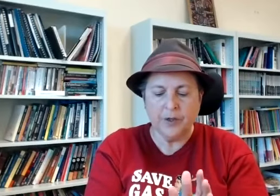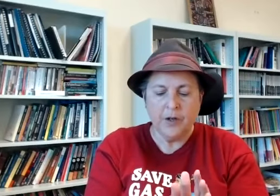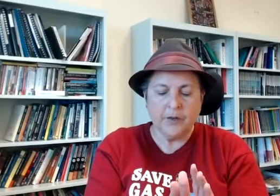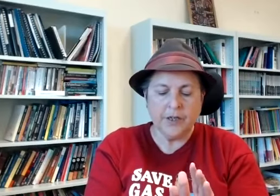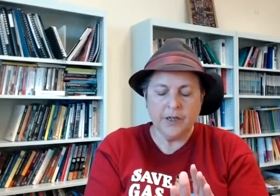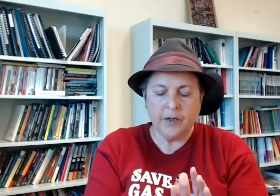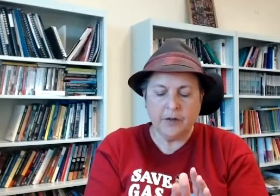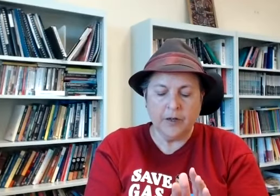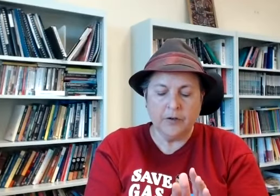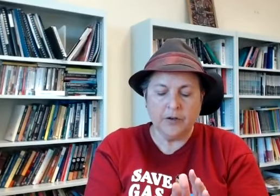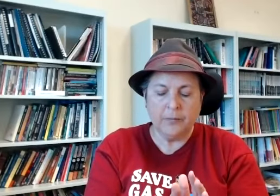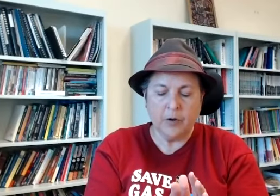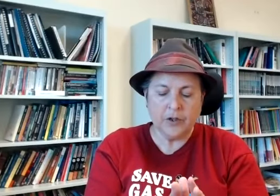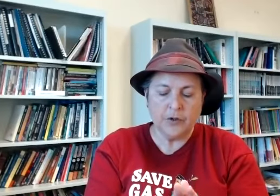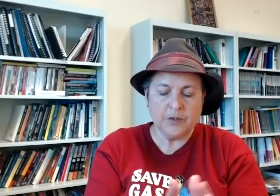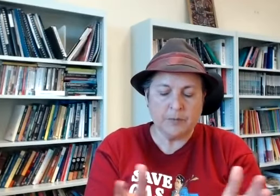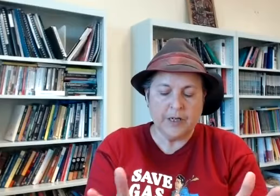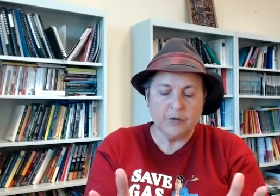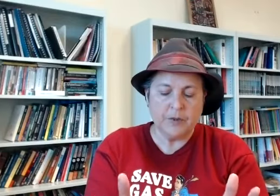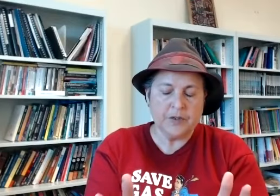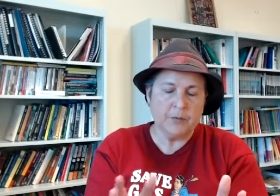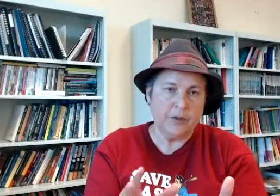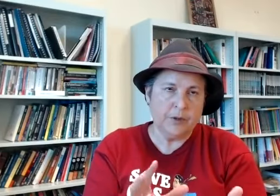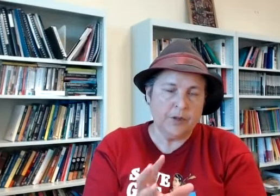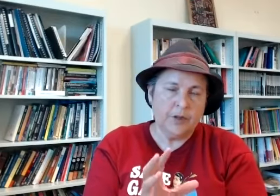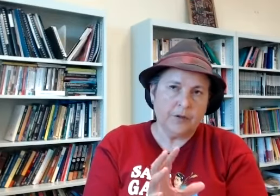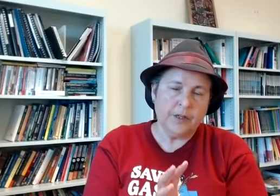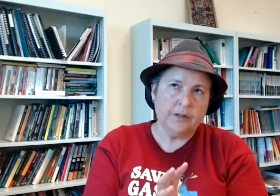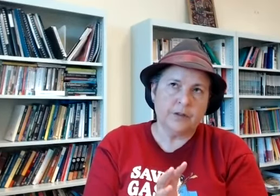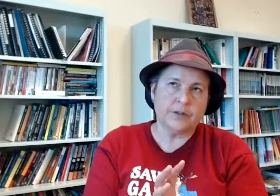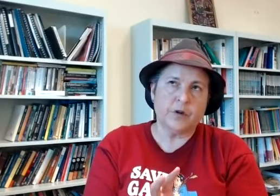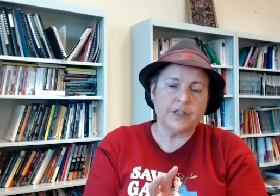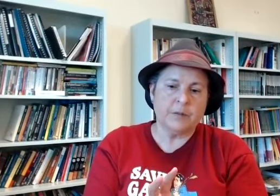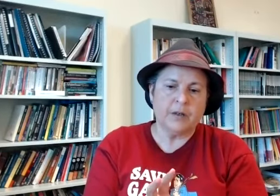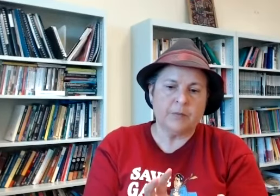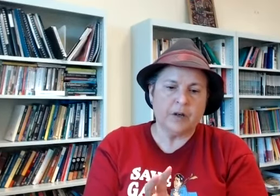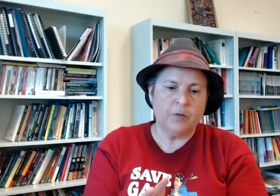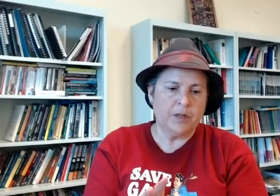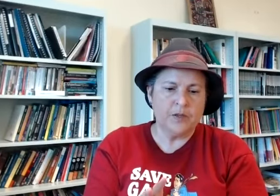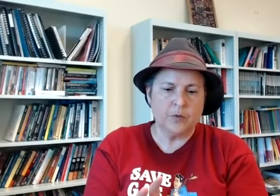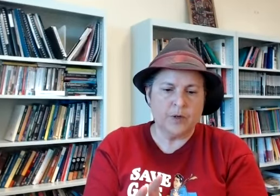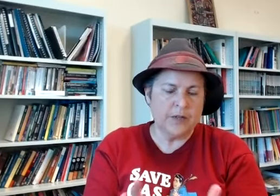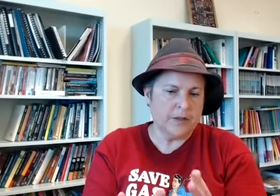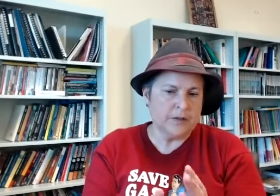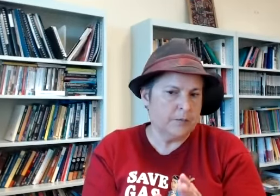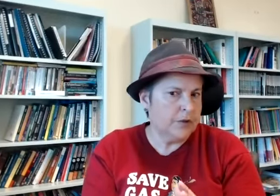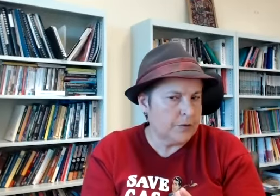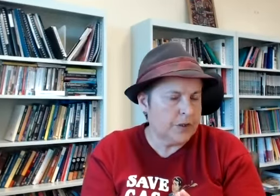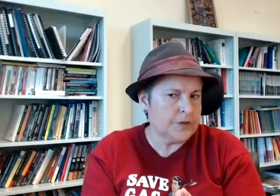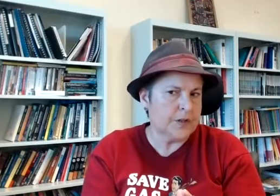I think and um I'll get you to explain Quippings in a minute but the thing that strikes me about Quippings or anything that's similar to it is that